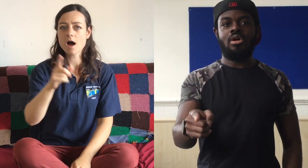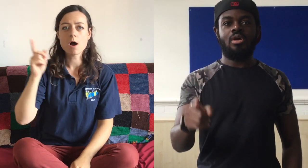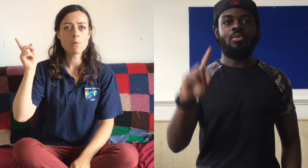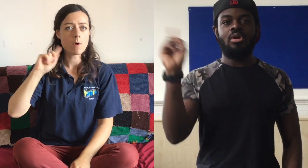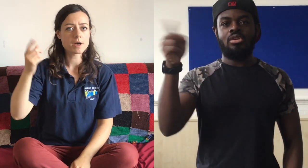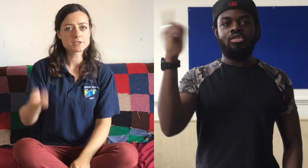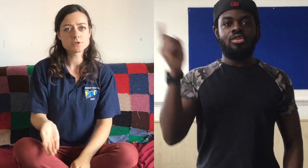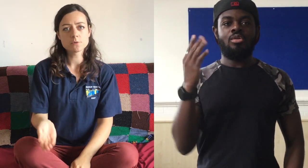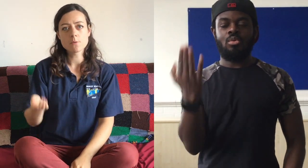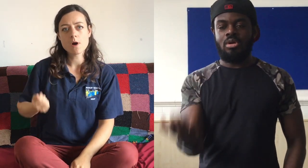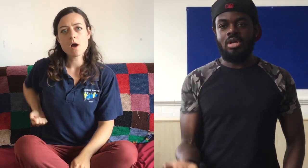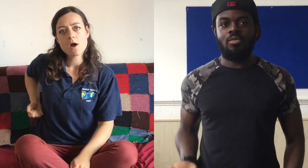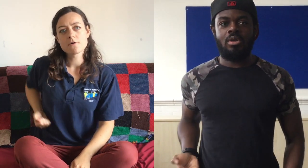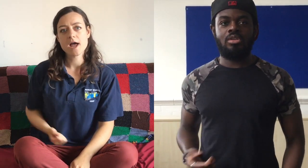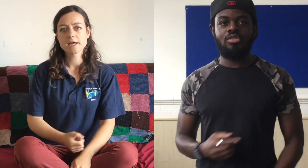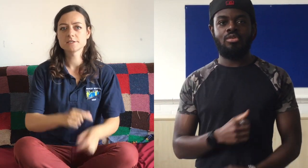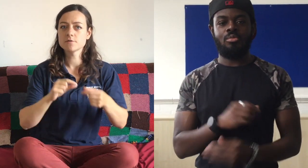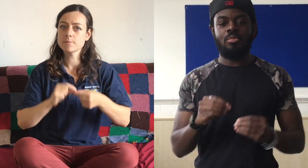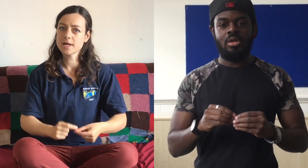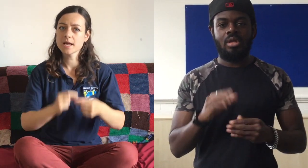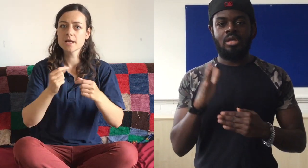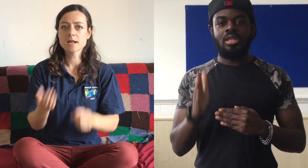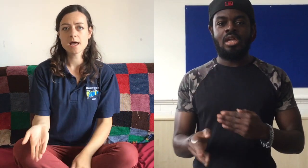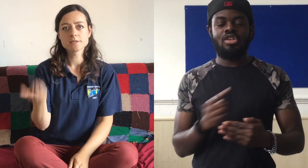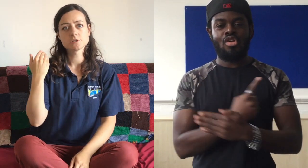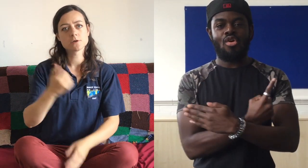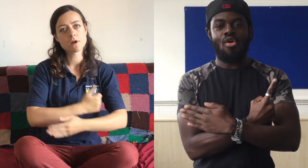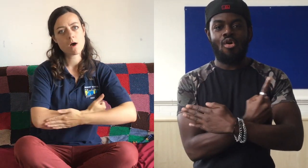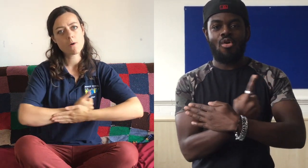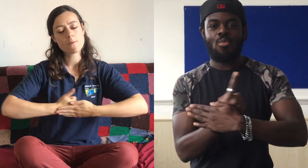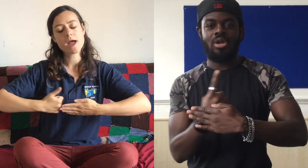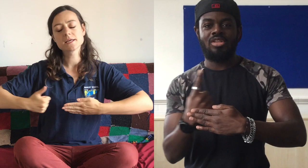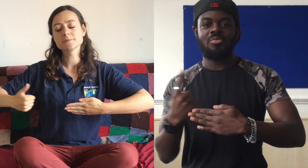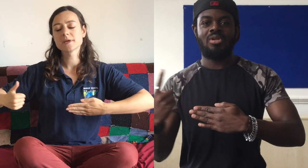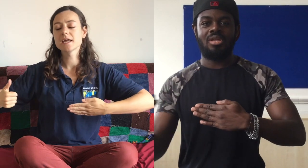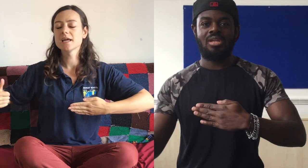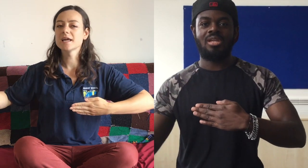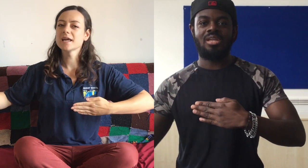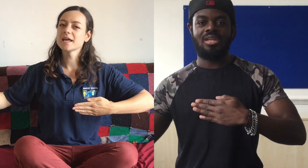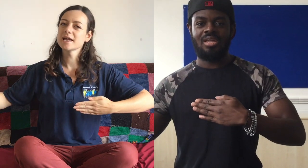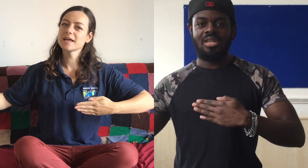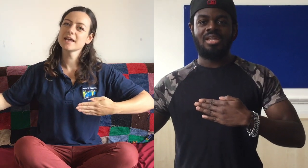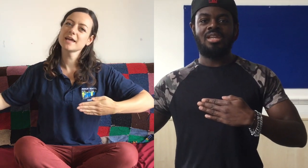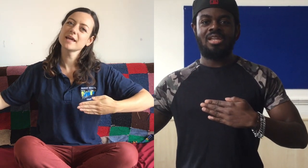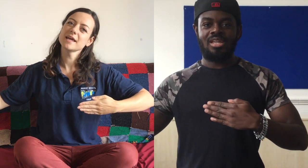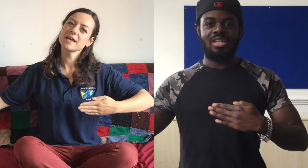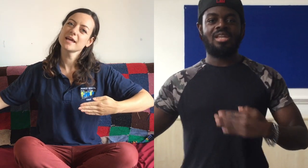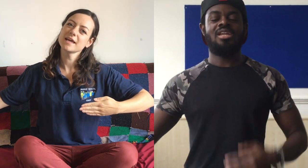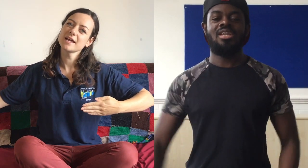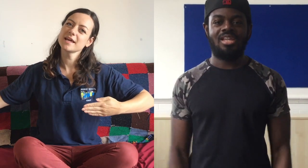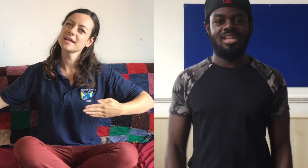if you are what you were And you've been and you'll always be